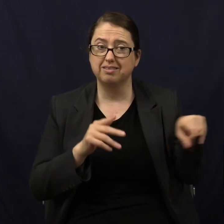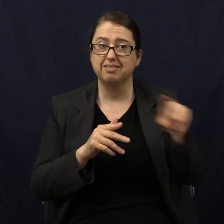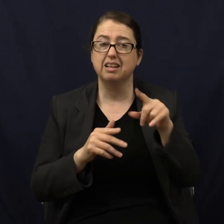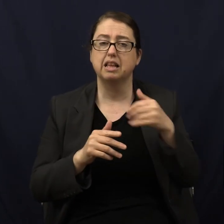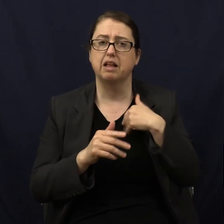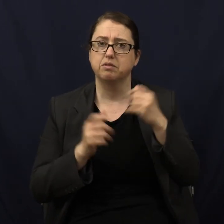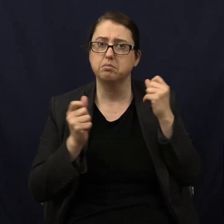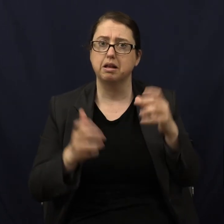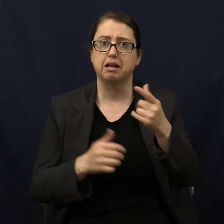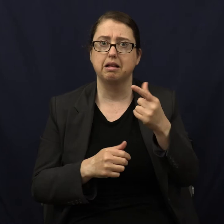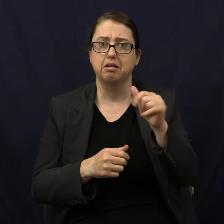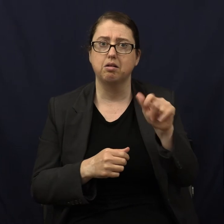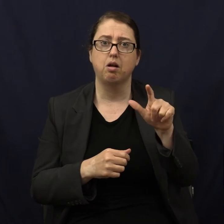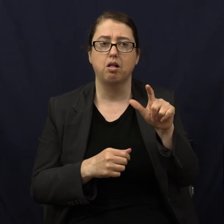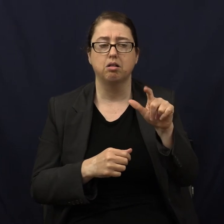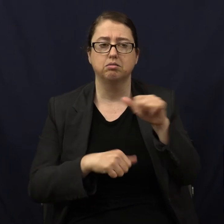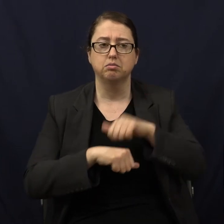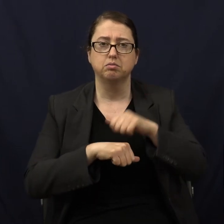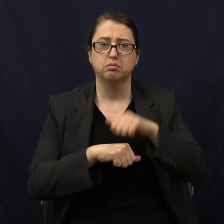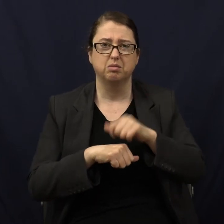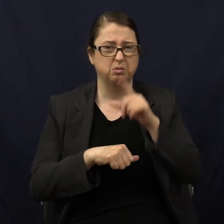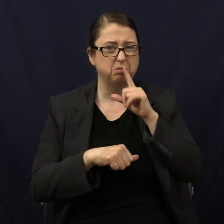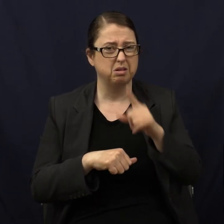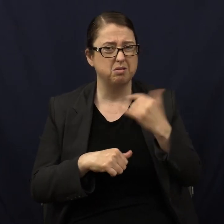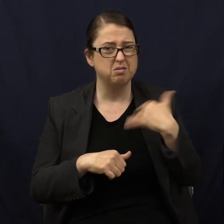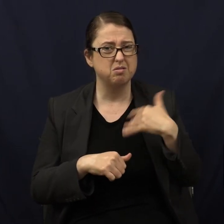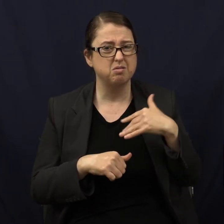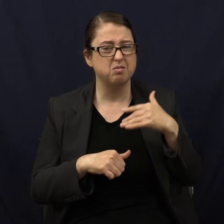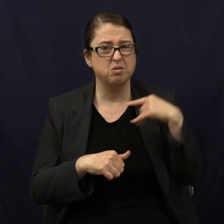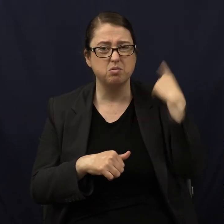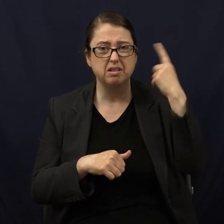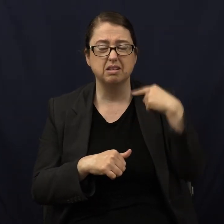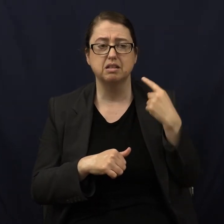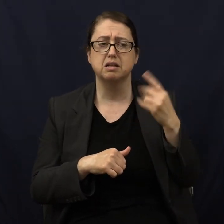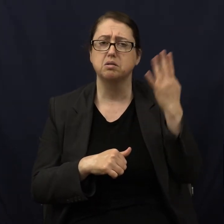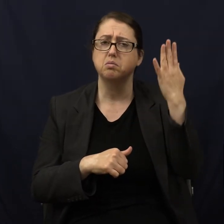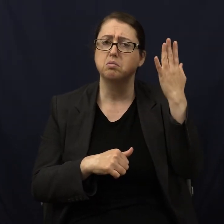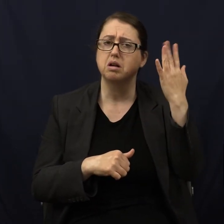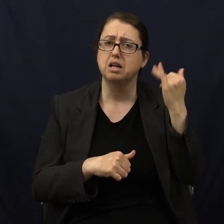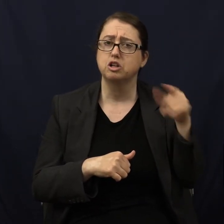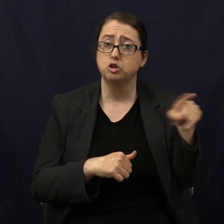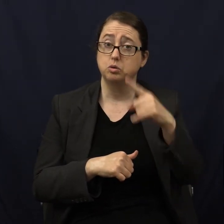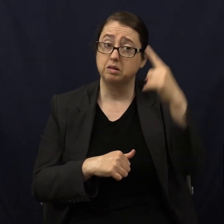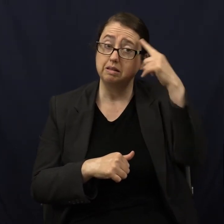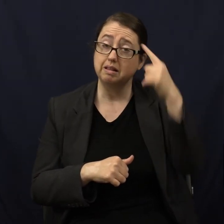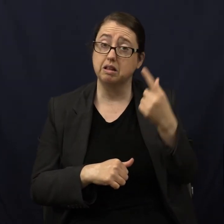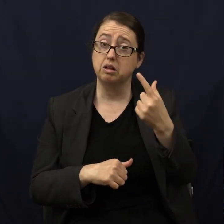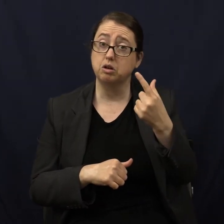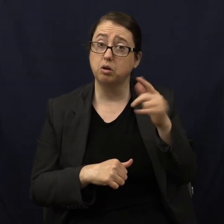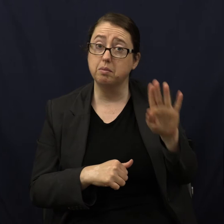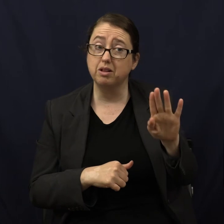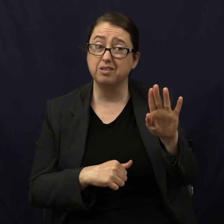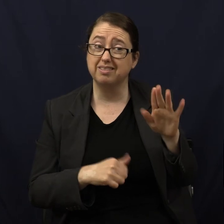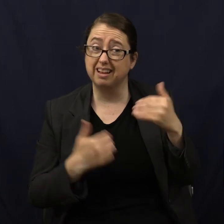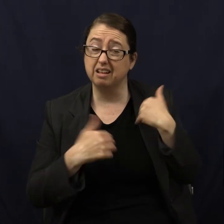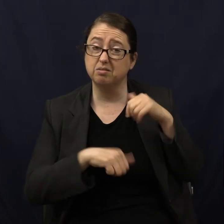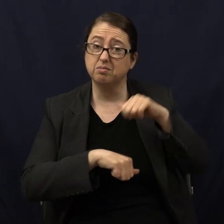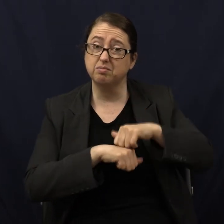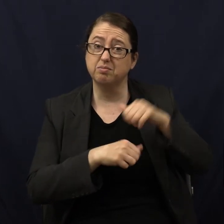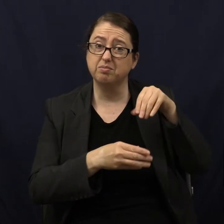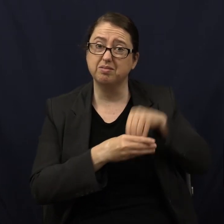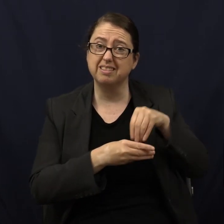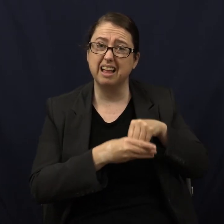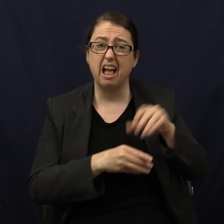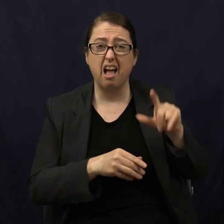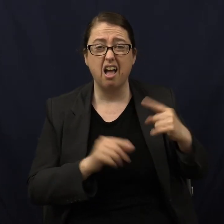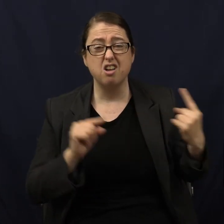That's like one out of three. That's insane. Did you know that? Why do you, do you think the gallbladder was designed for a stone to get a stone